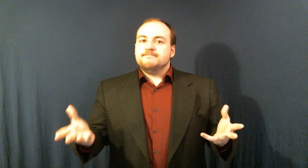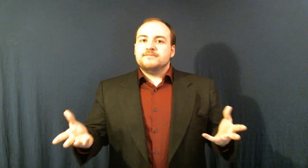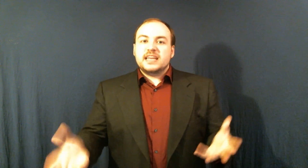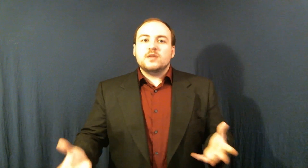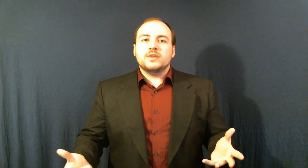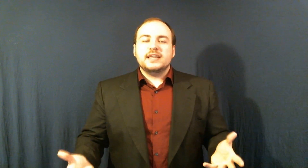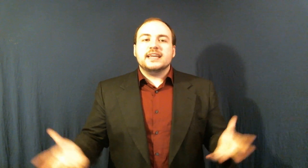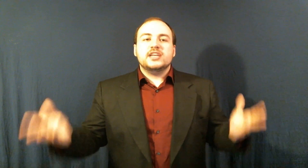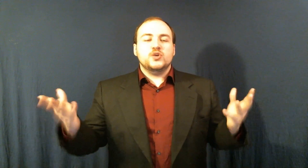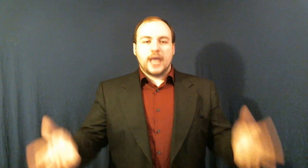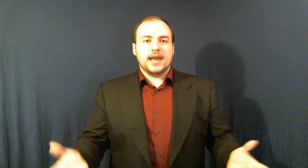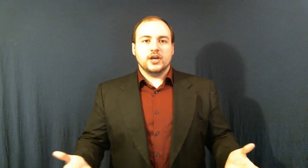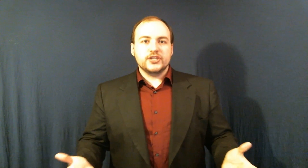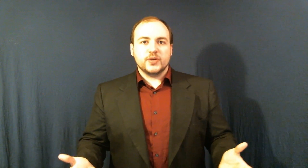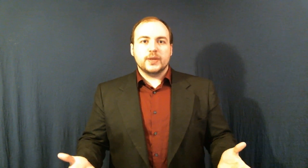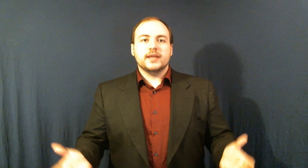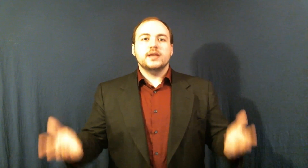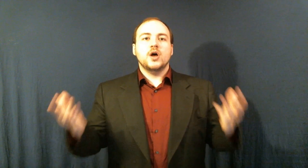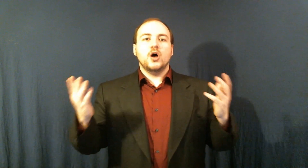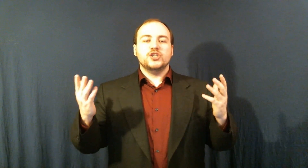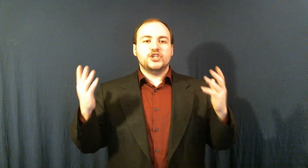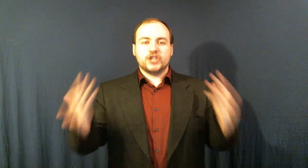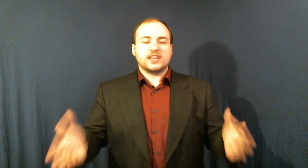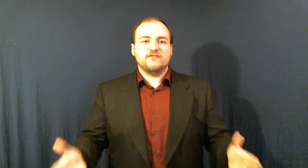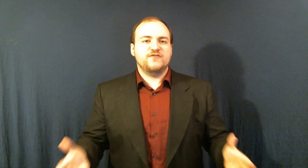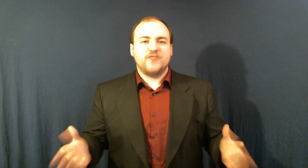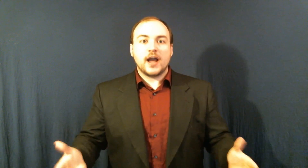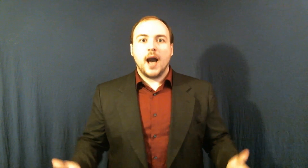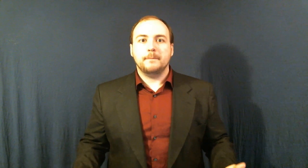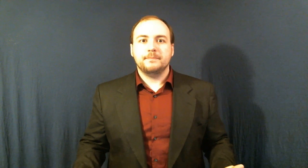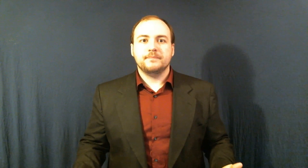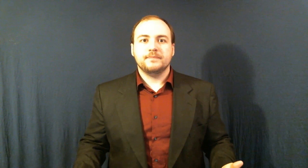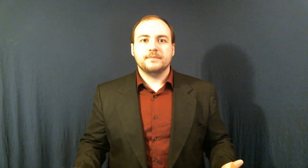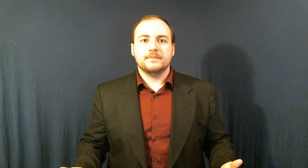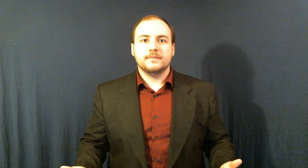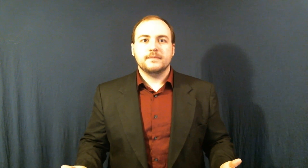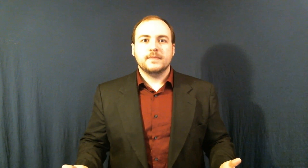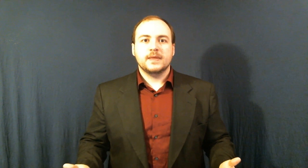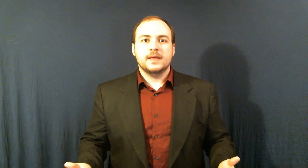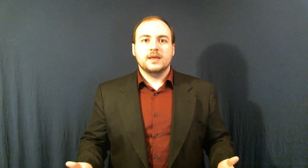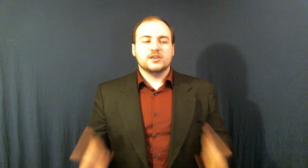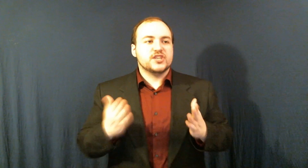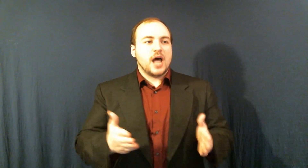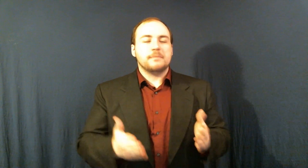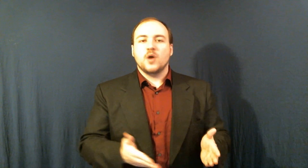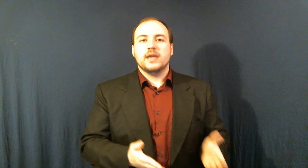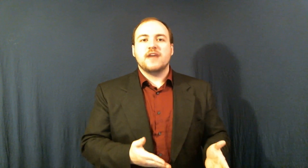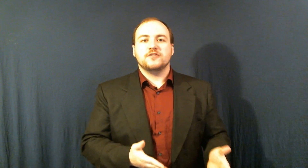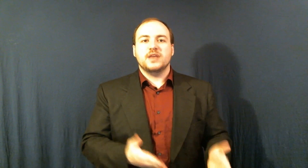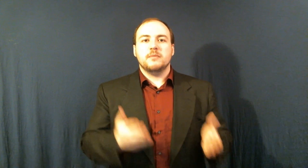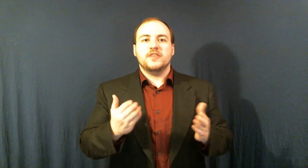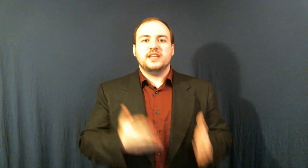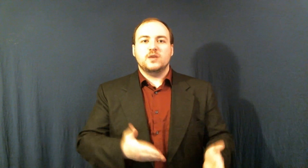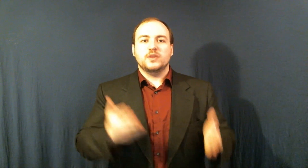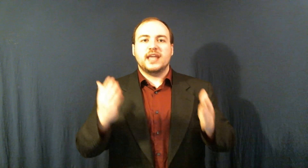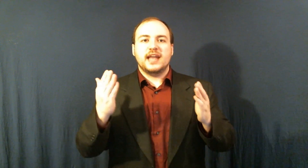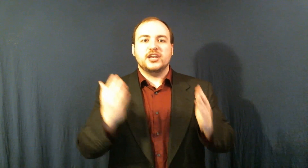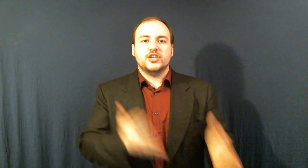They did what they did You can't undo it Shut the fuck up Stop going after them They did what they had to